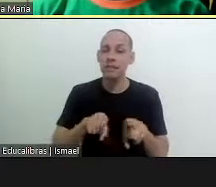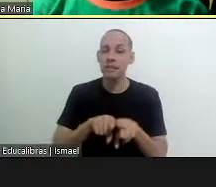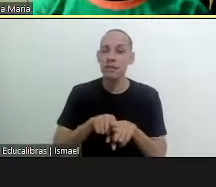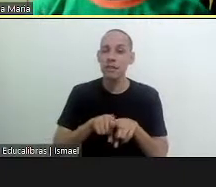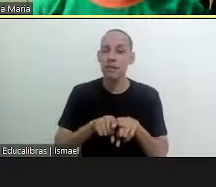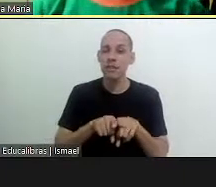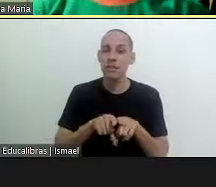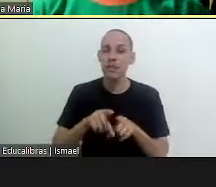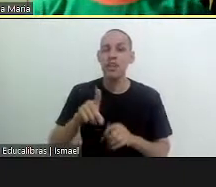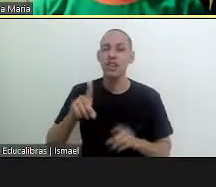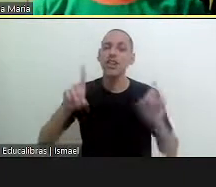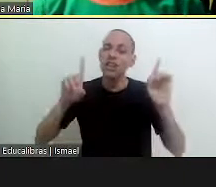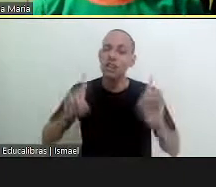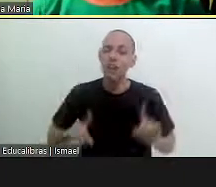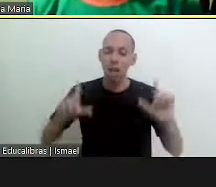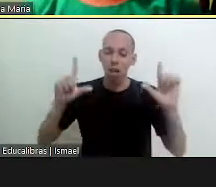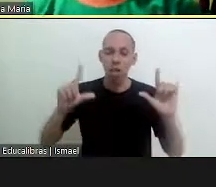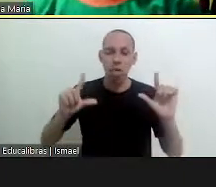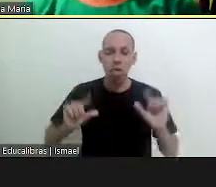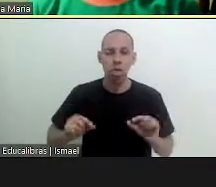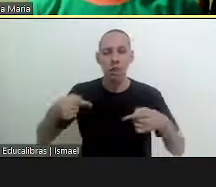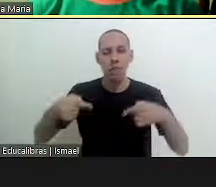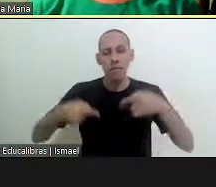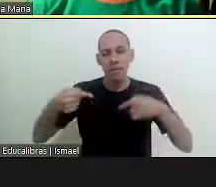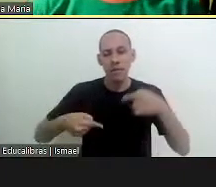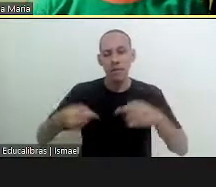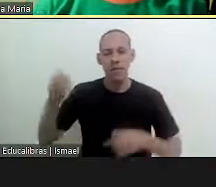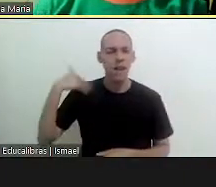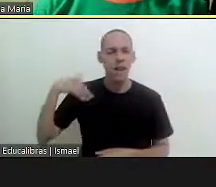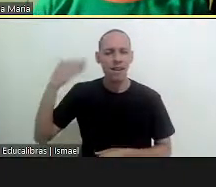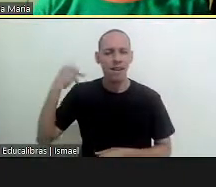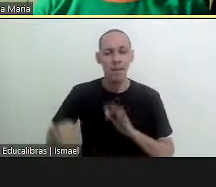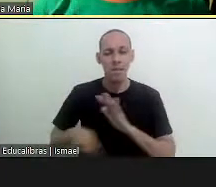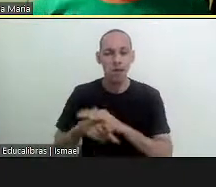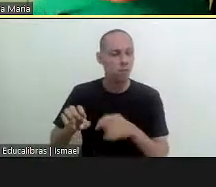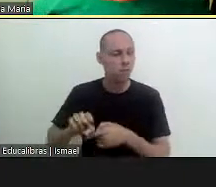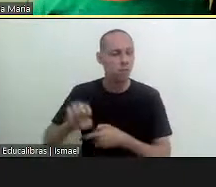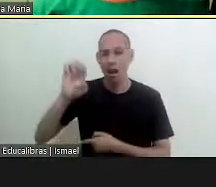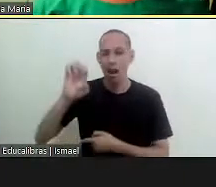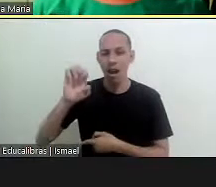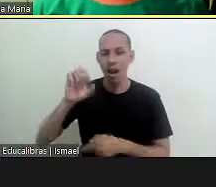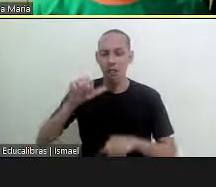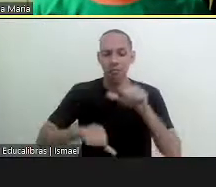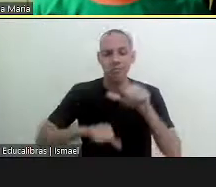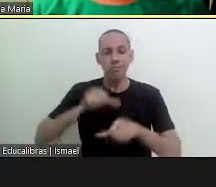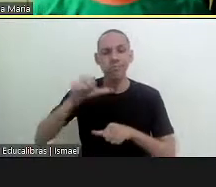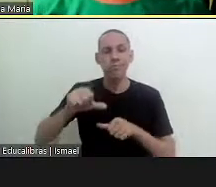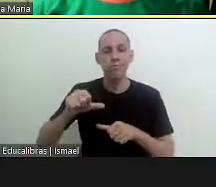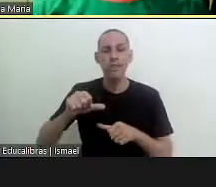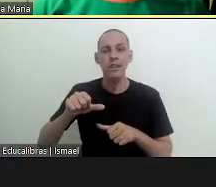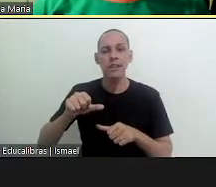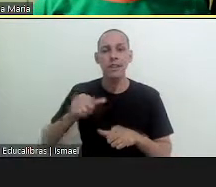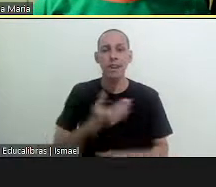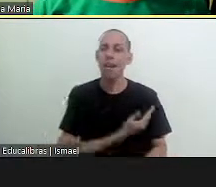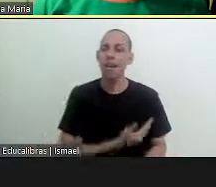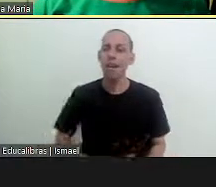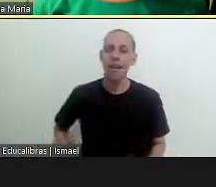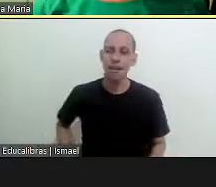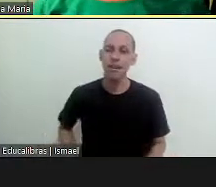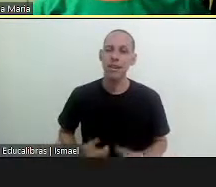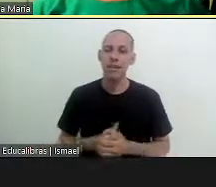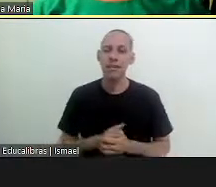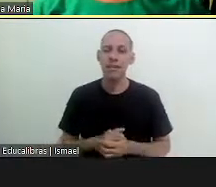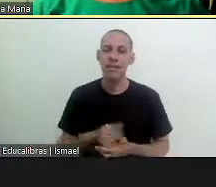with a reduction of the rights of policies which were policies of the state which become